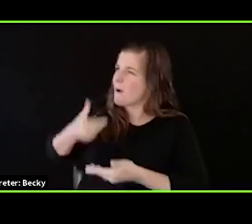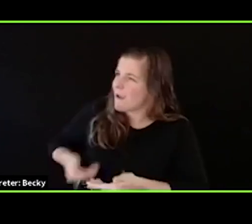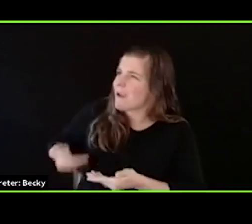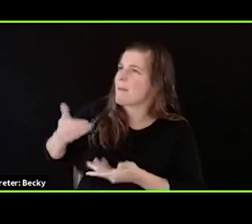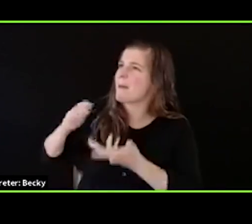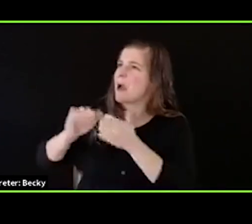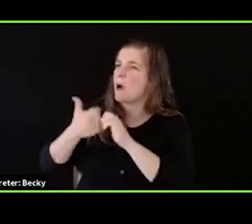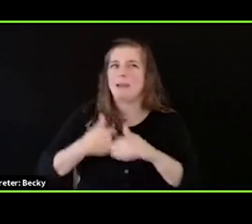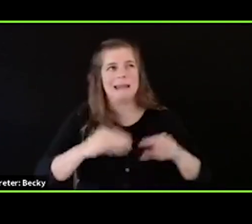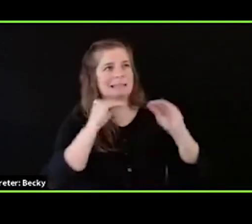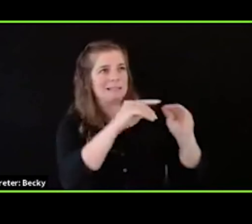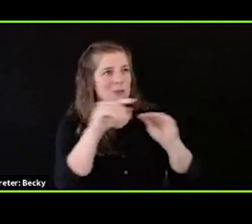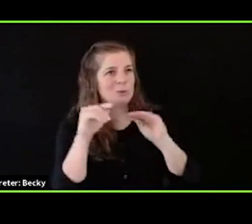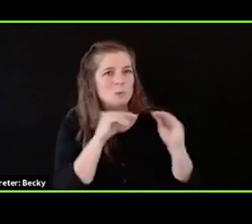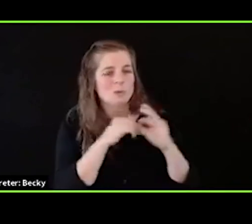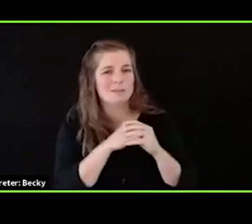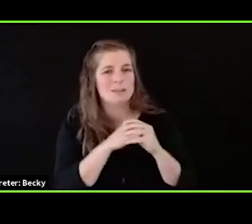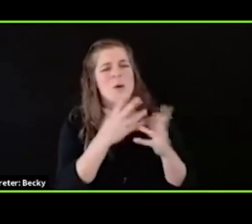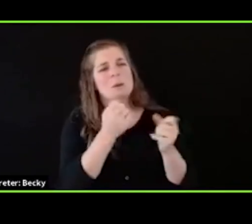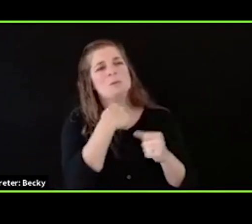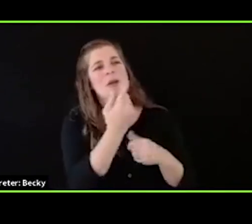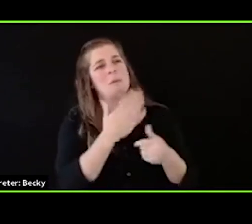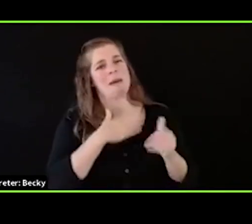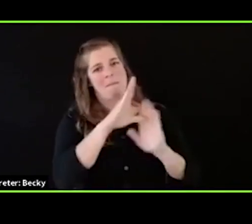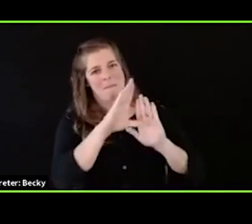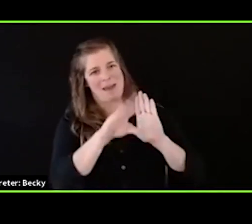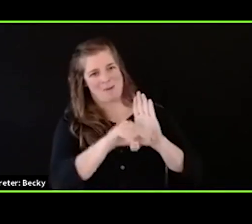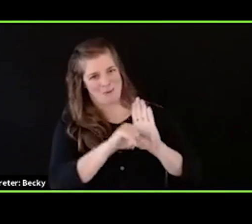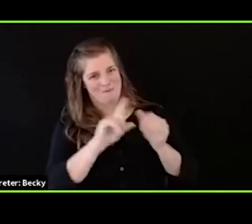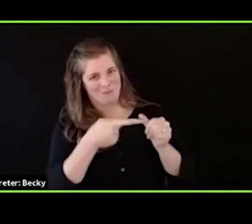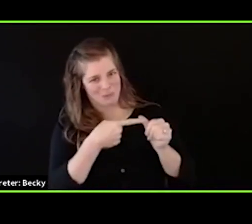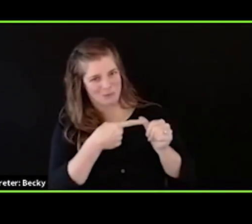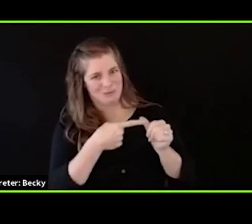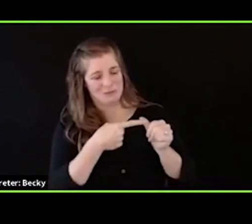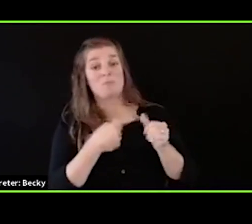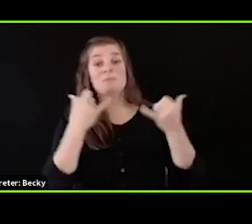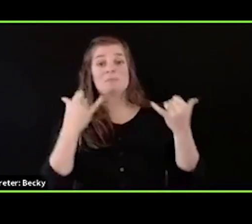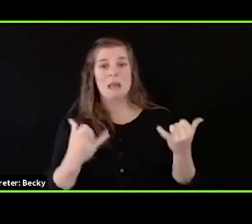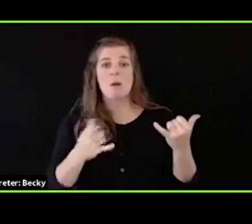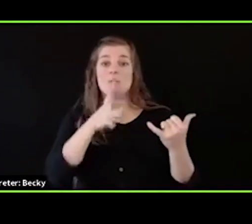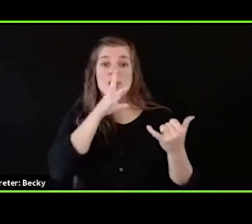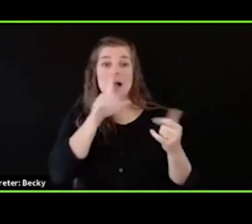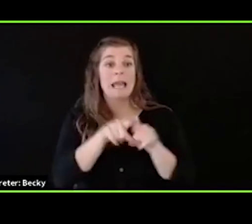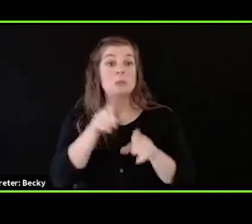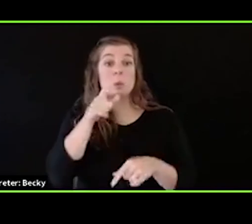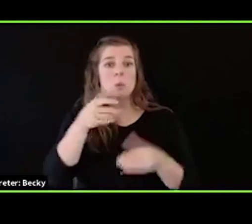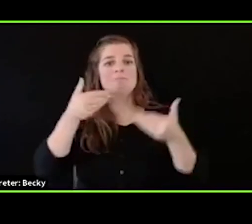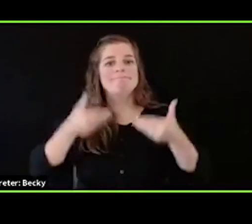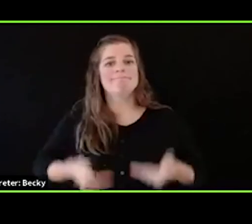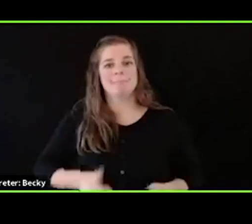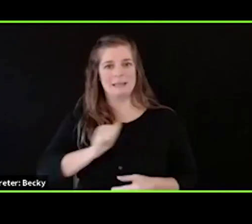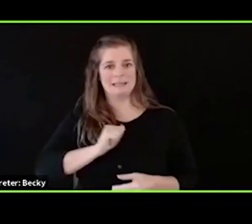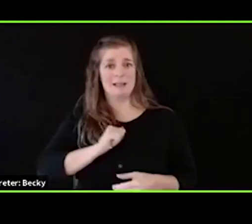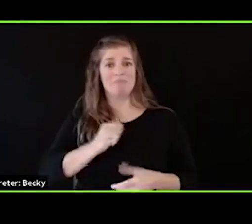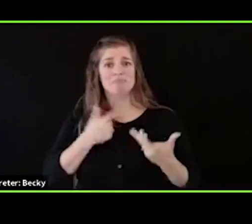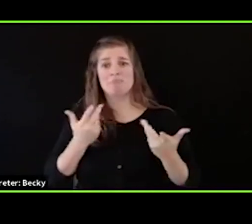for who, for what you'll hear from me, right? So today I very much speak as myself, a child of immigrants who